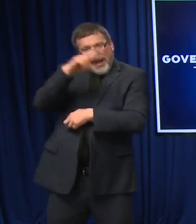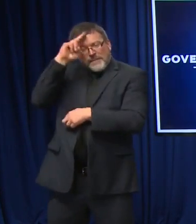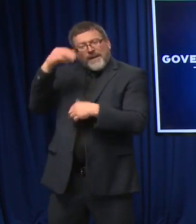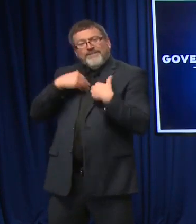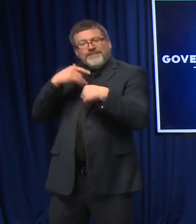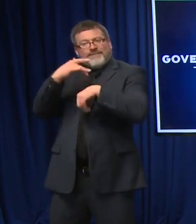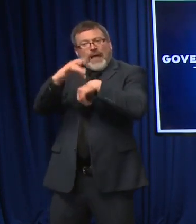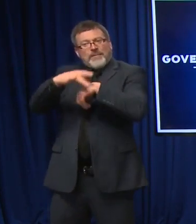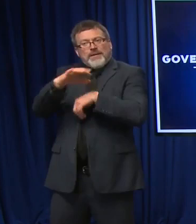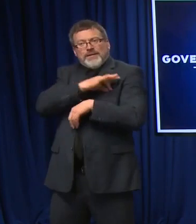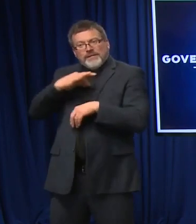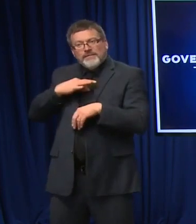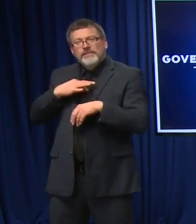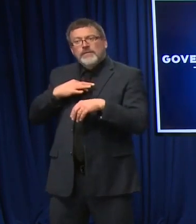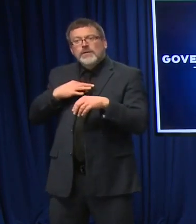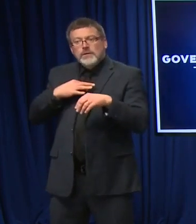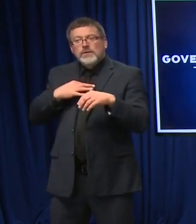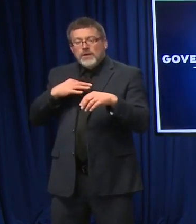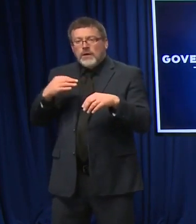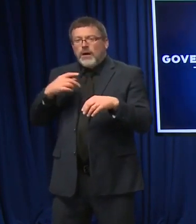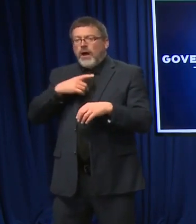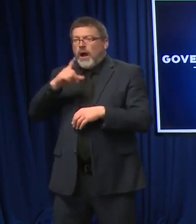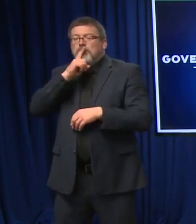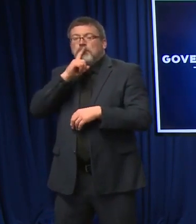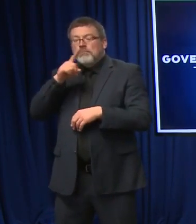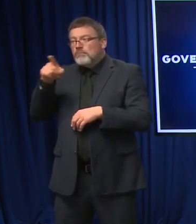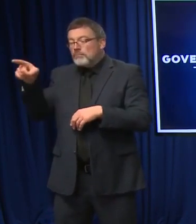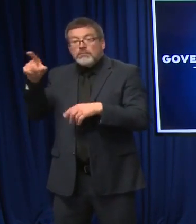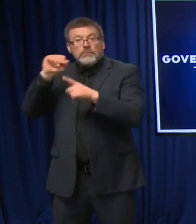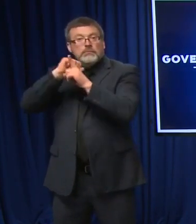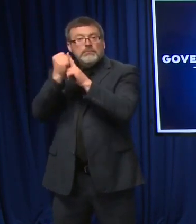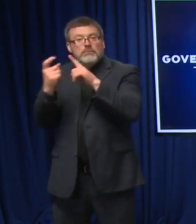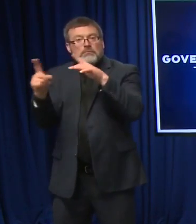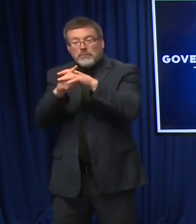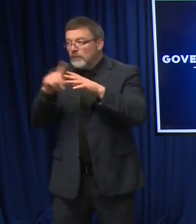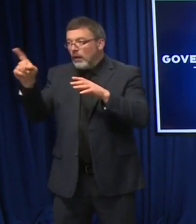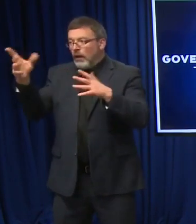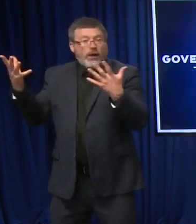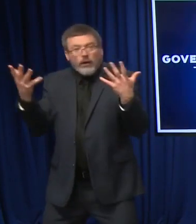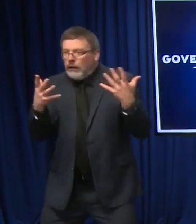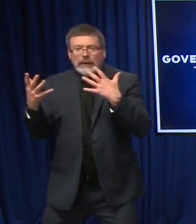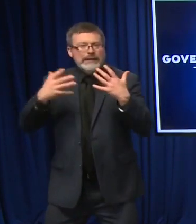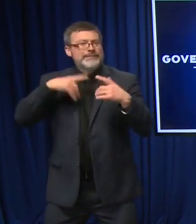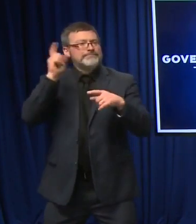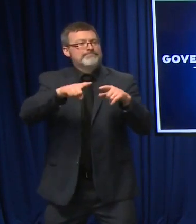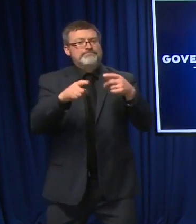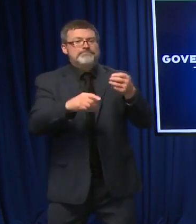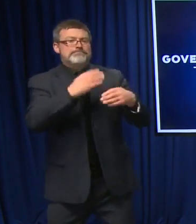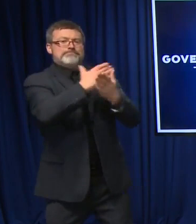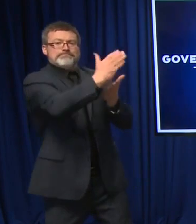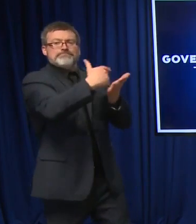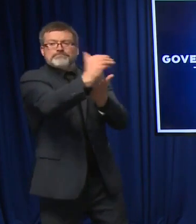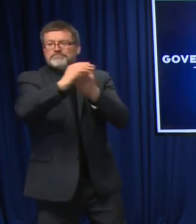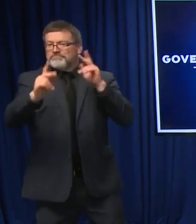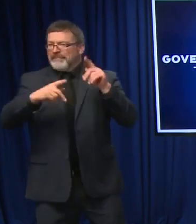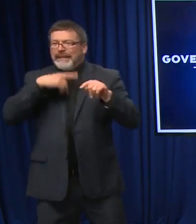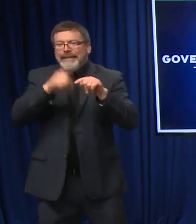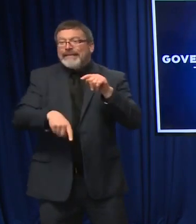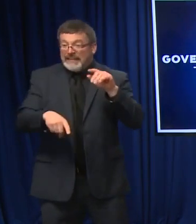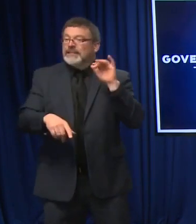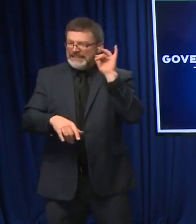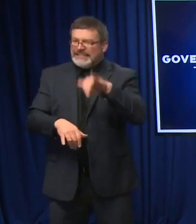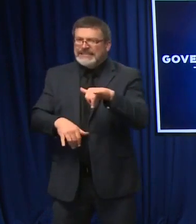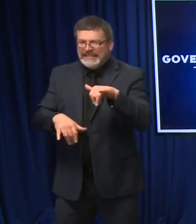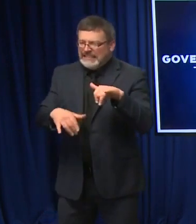We're not holding that back at all. If we have to provide additional resources in terms of funding, that's always on the table, and we talk to the hospitals